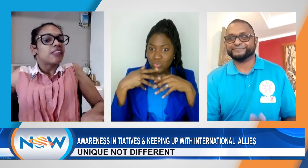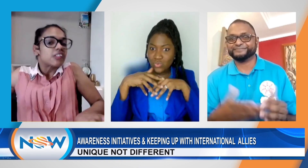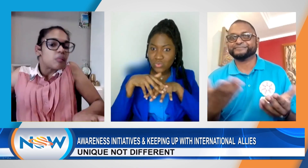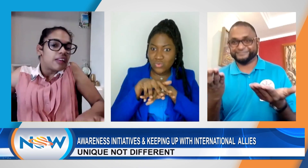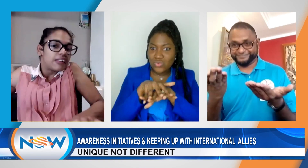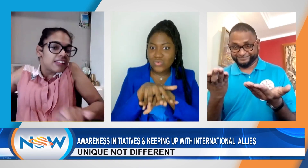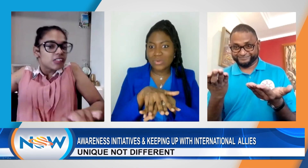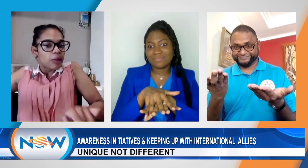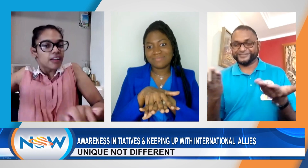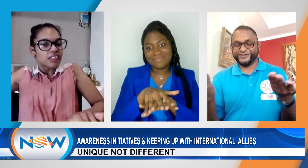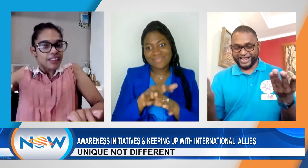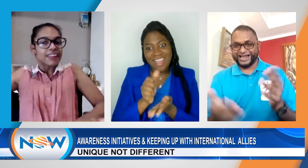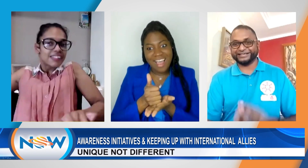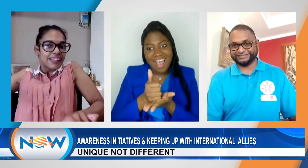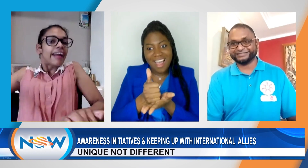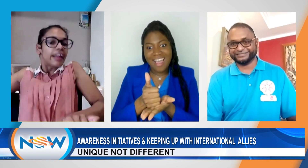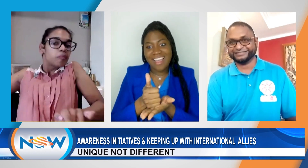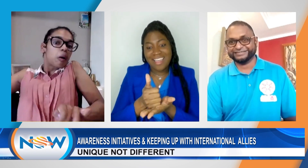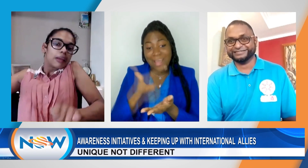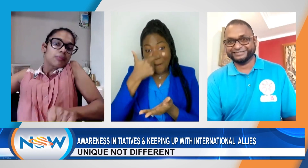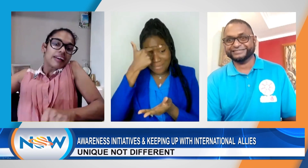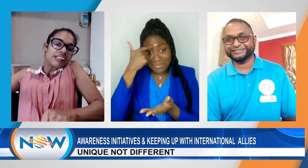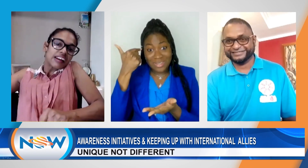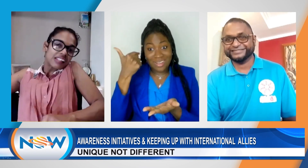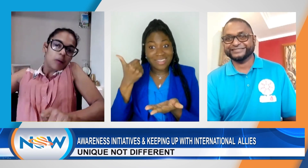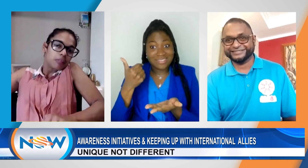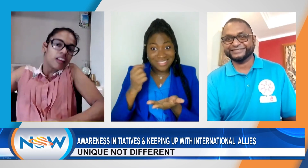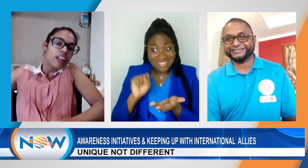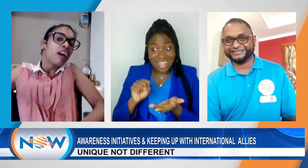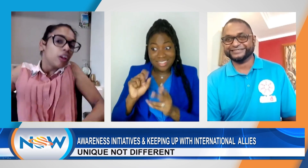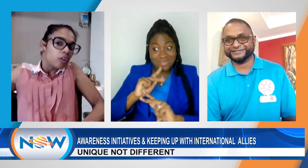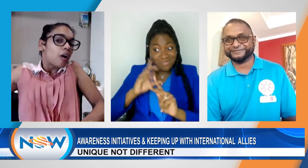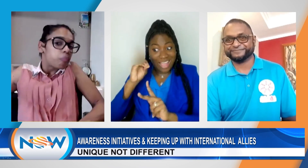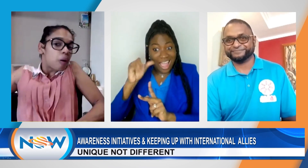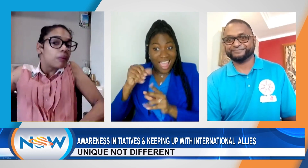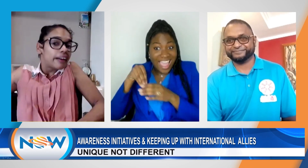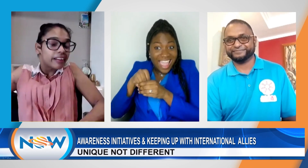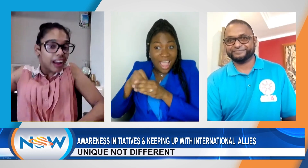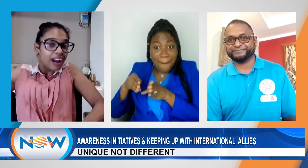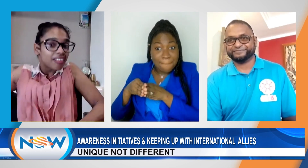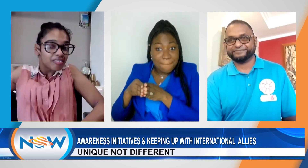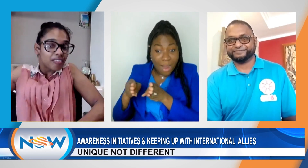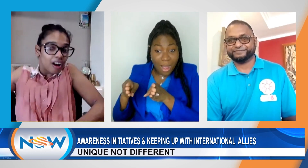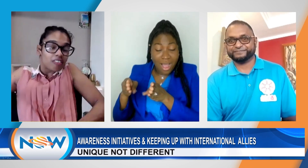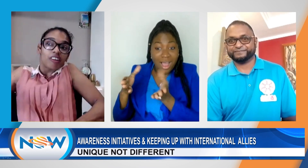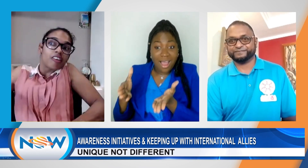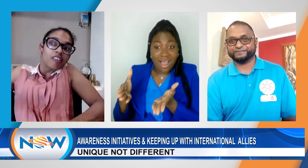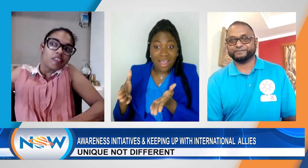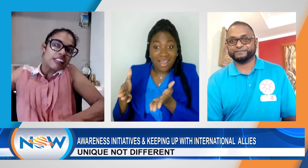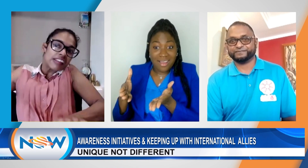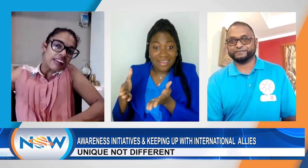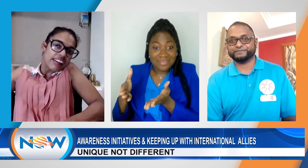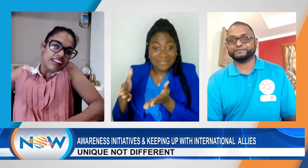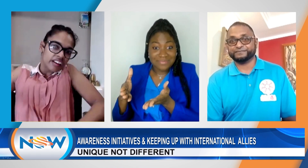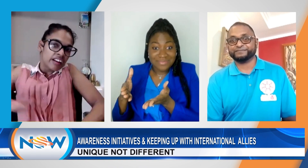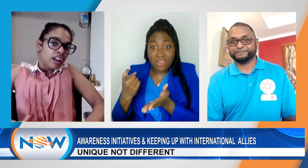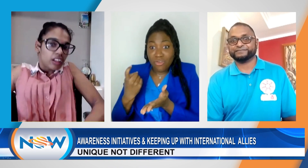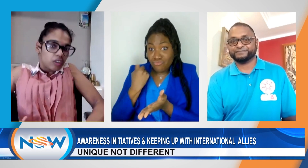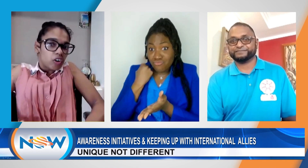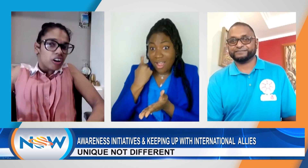disabilities, because it is, yeah, in public place, exactly, you know, a public, recently, you know,